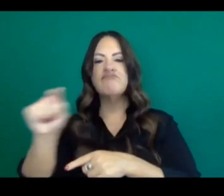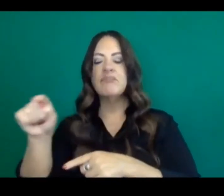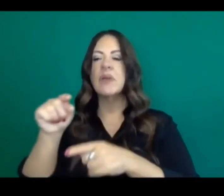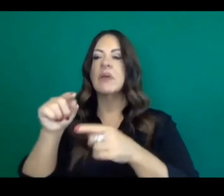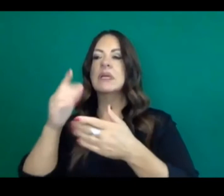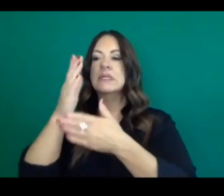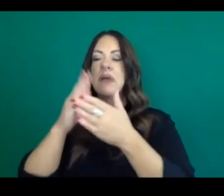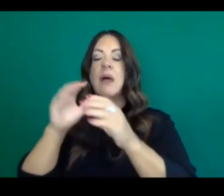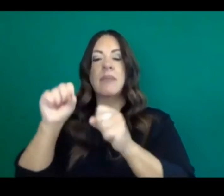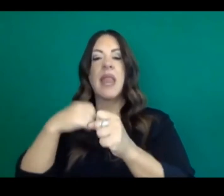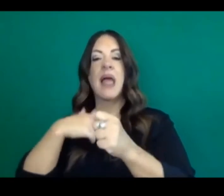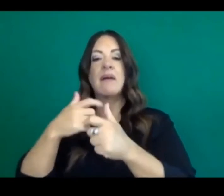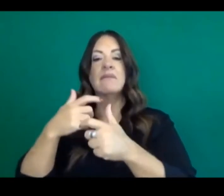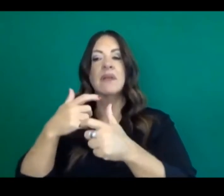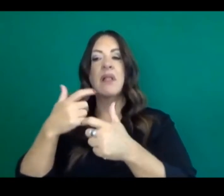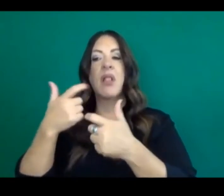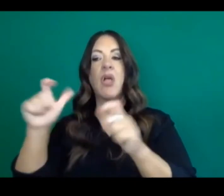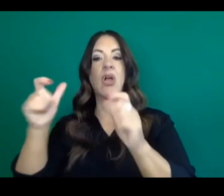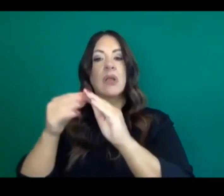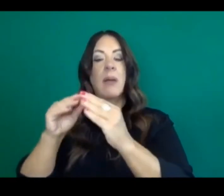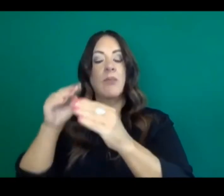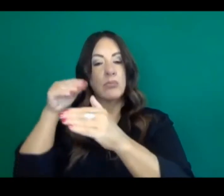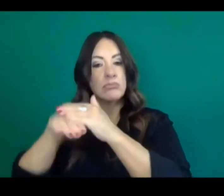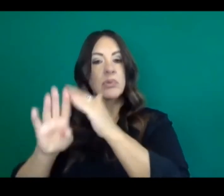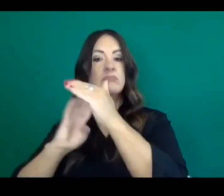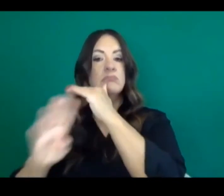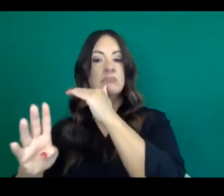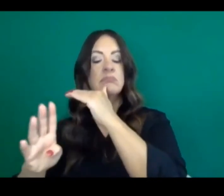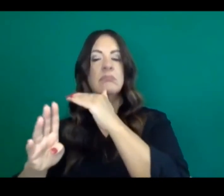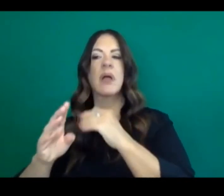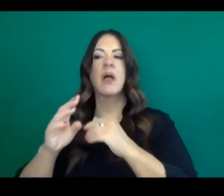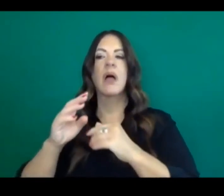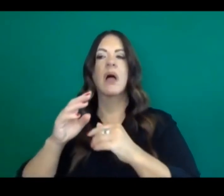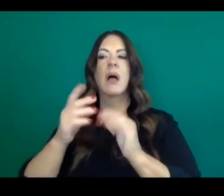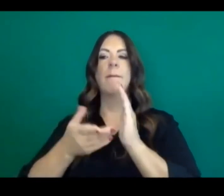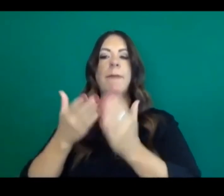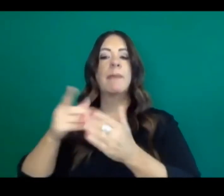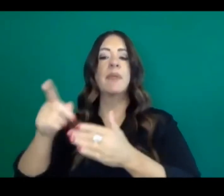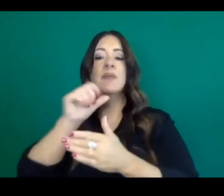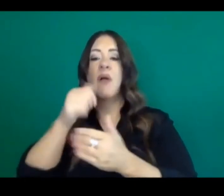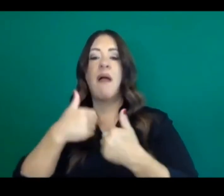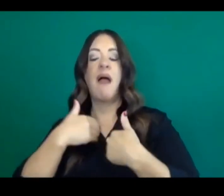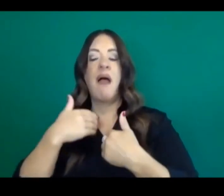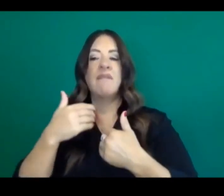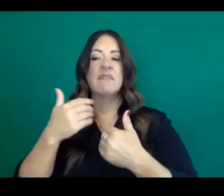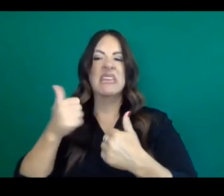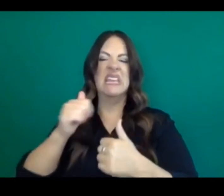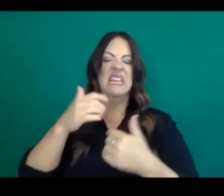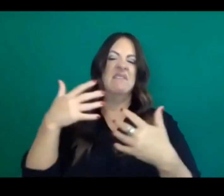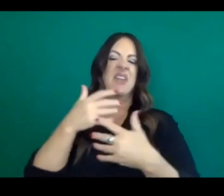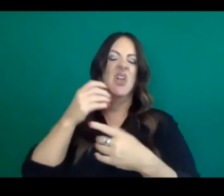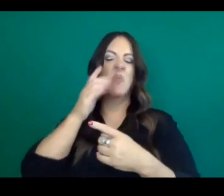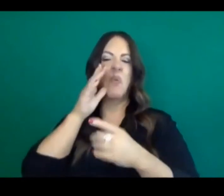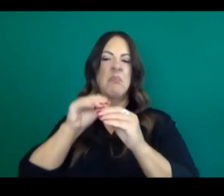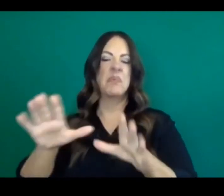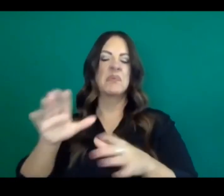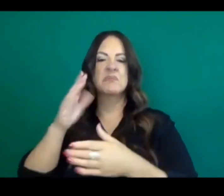high level of occupancy without the fear that we're going to have an outbreak or a major source of transmission. So